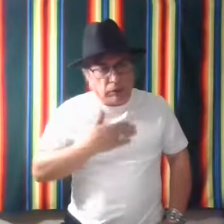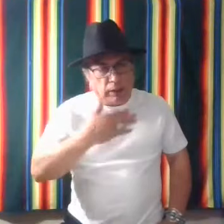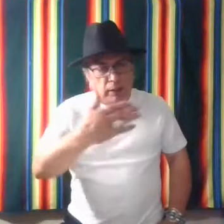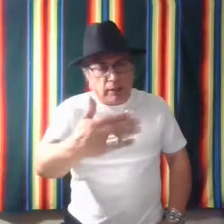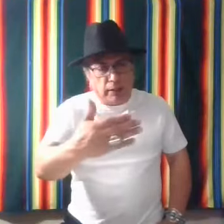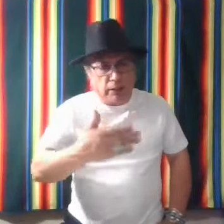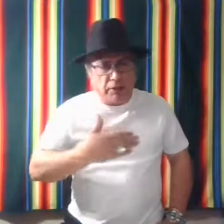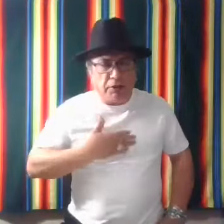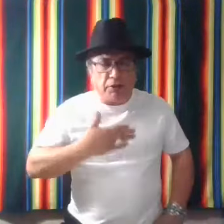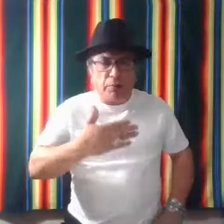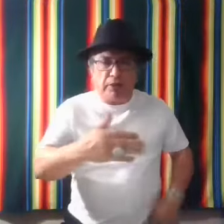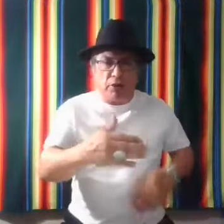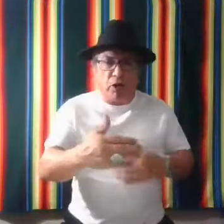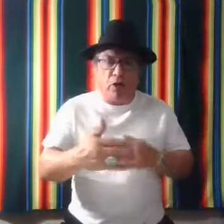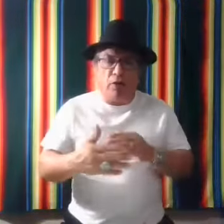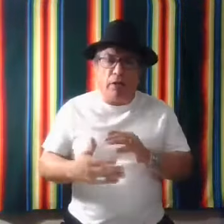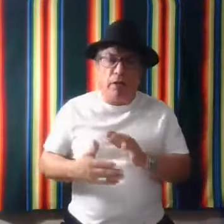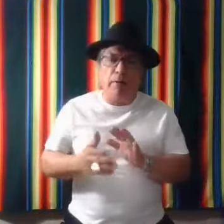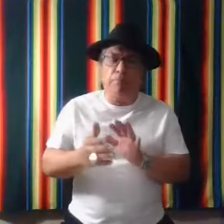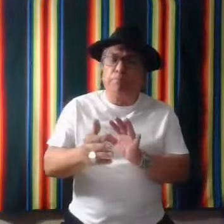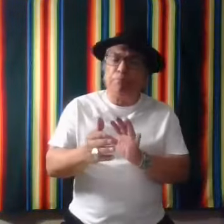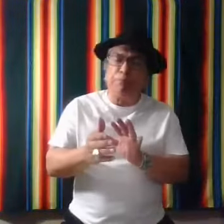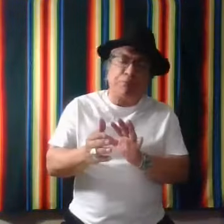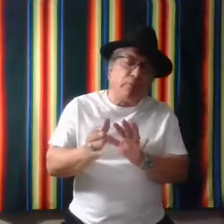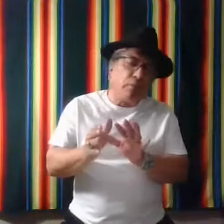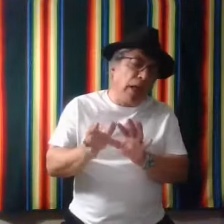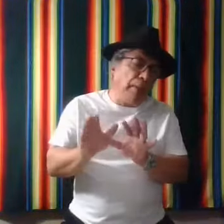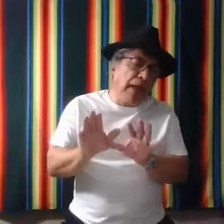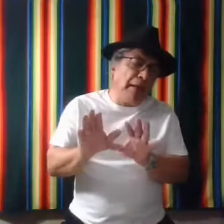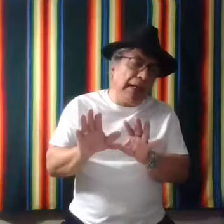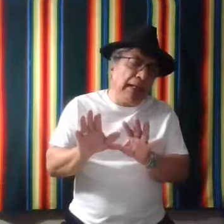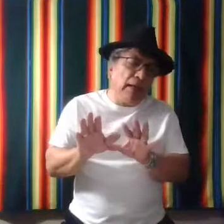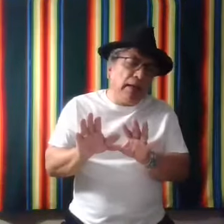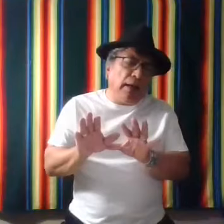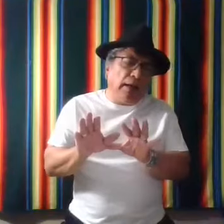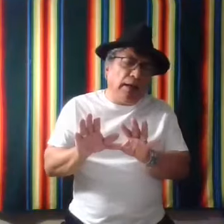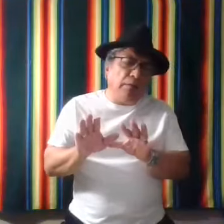and that it just depends on, um, maybe, um,